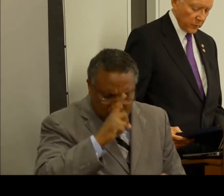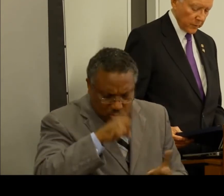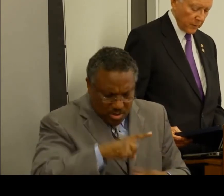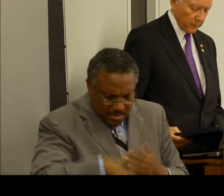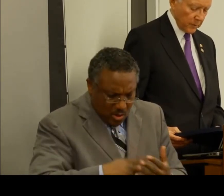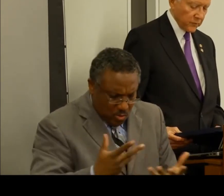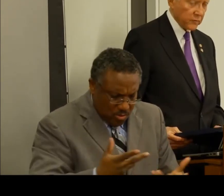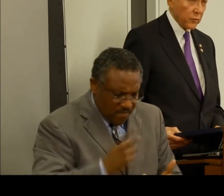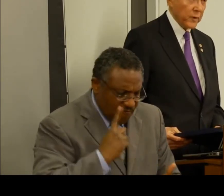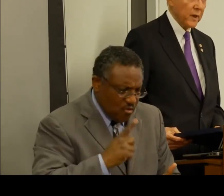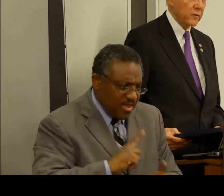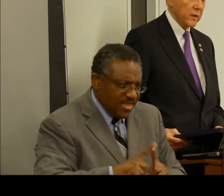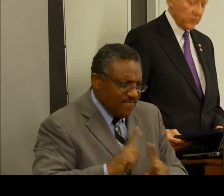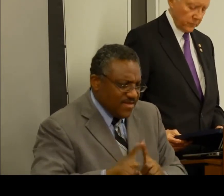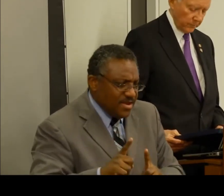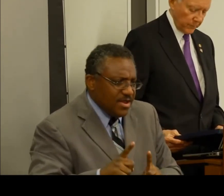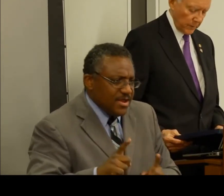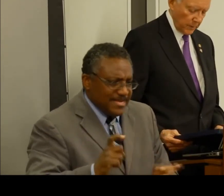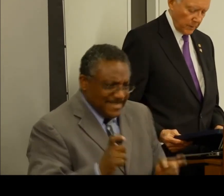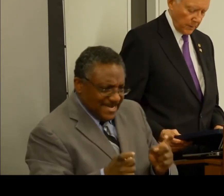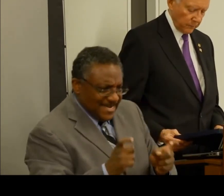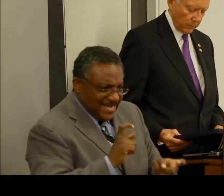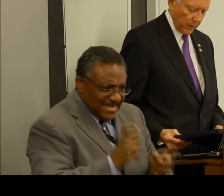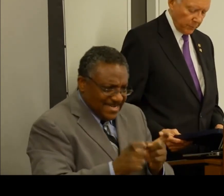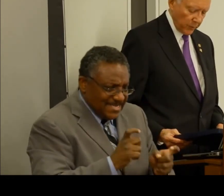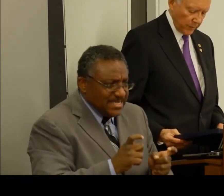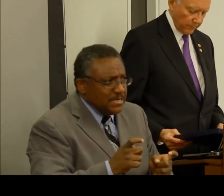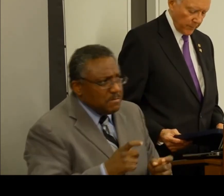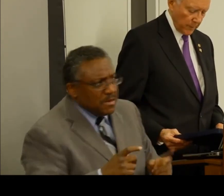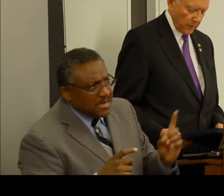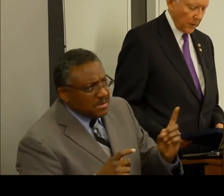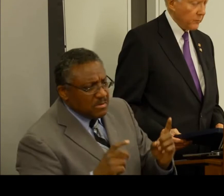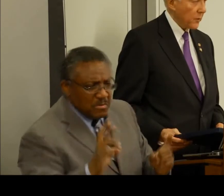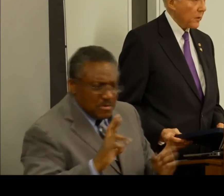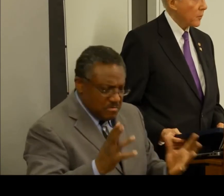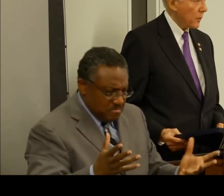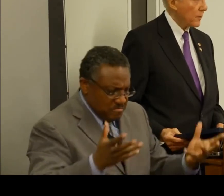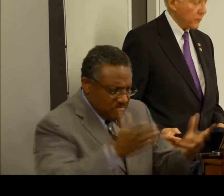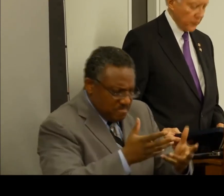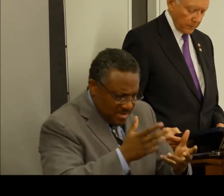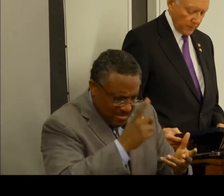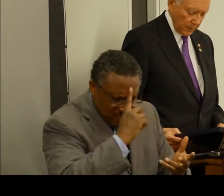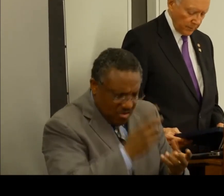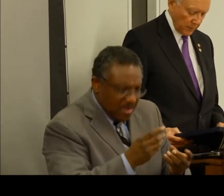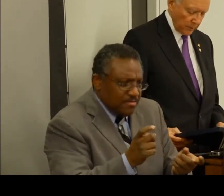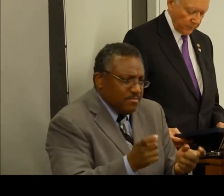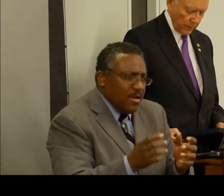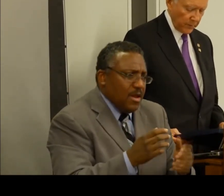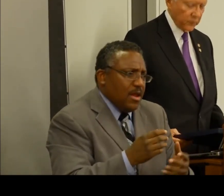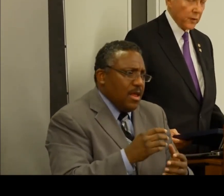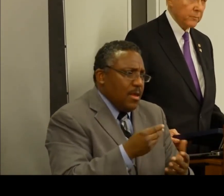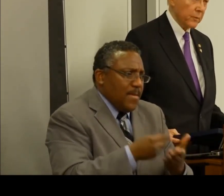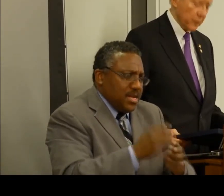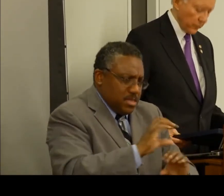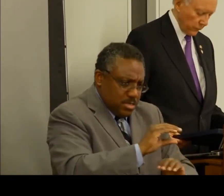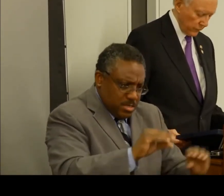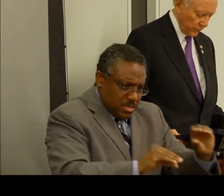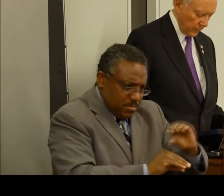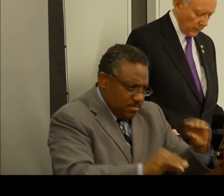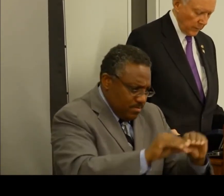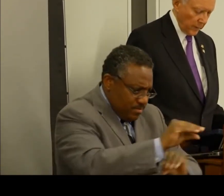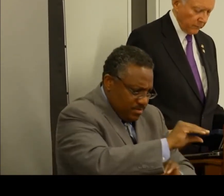provisions that will accompany such a reallocation? For my part, I've been hard at work for some time now developing some